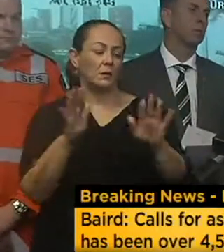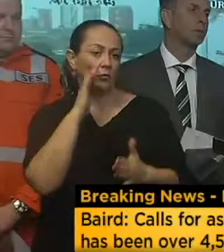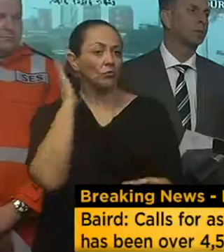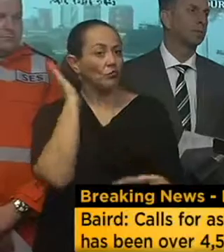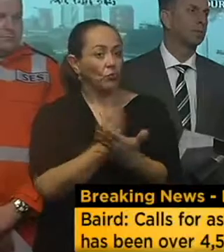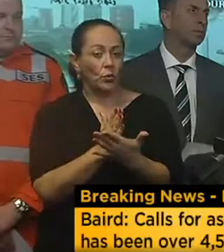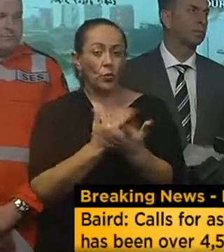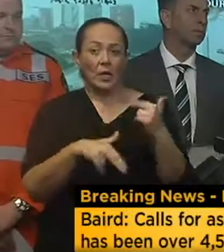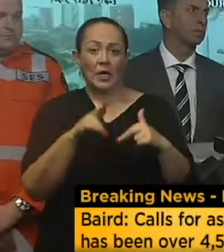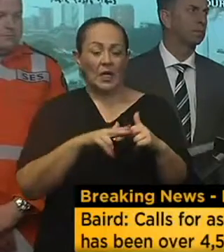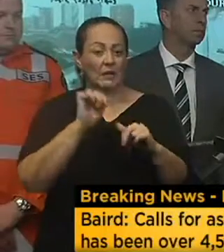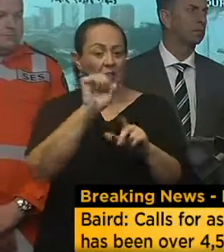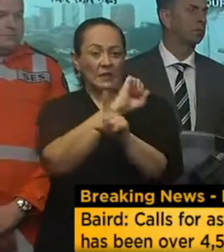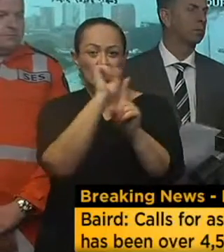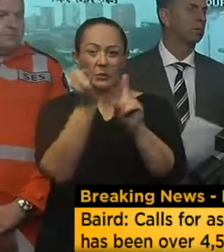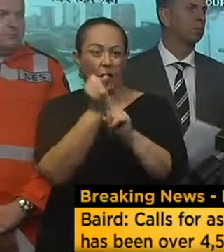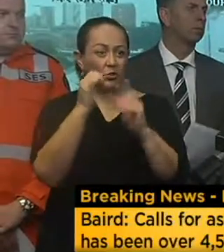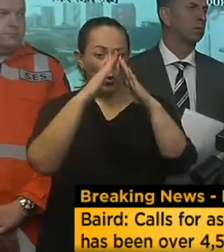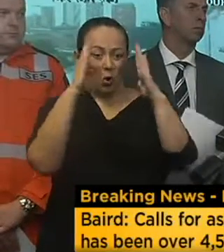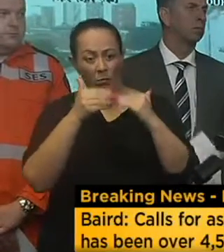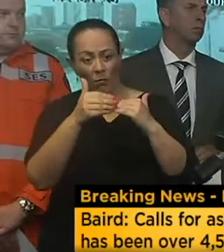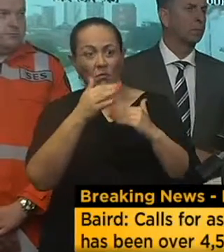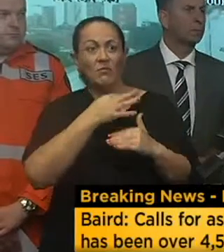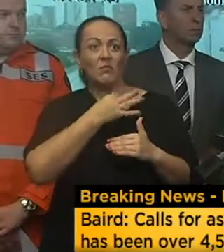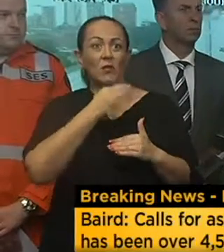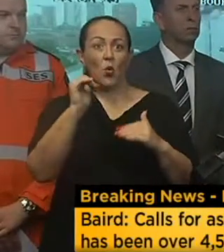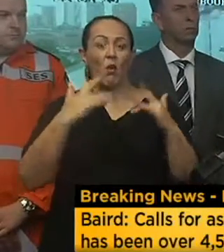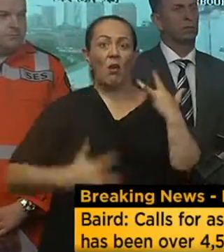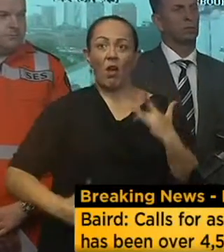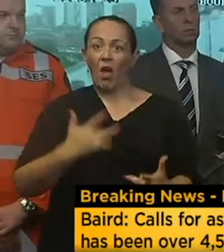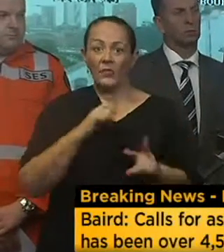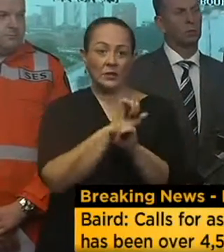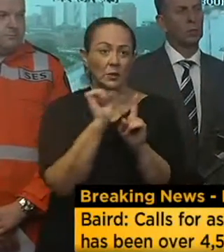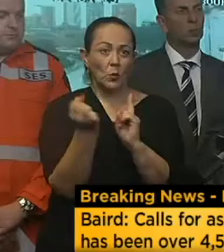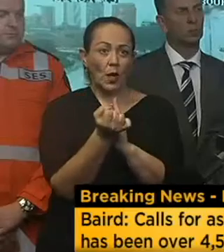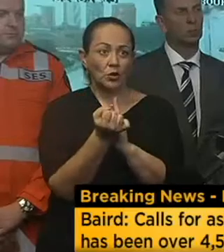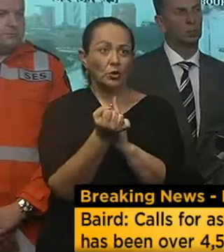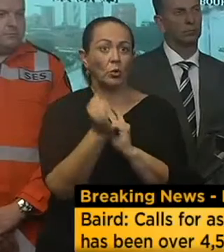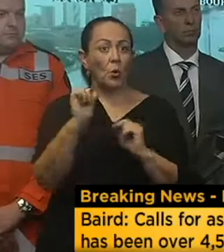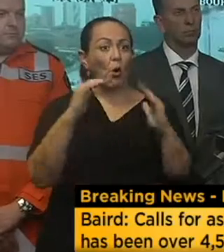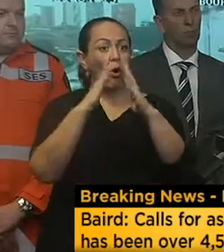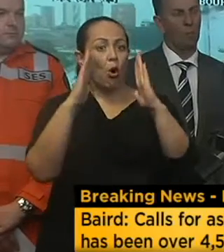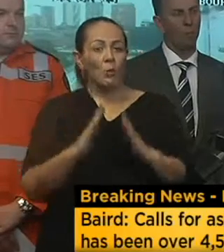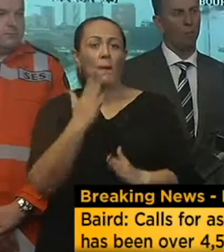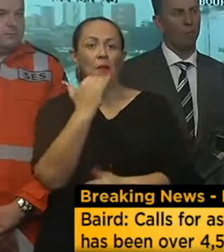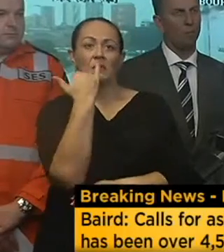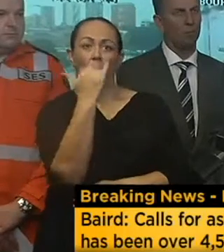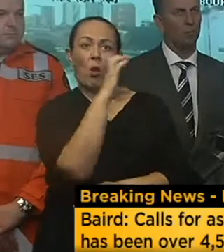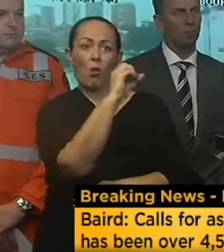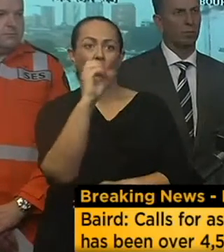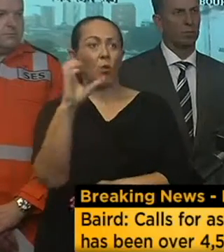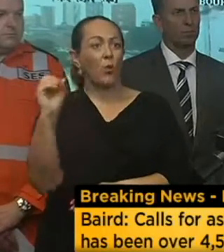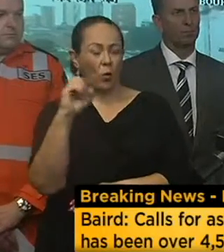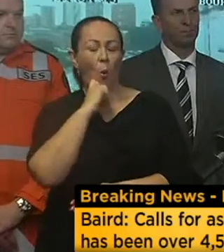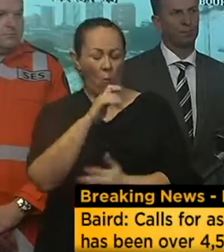Those who have life threatening incidences ahead of them, if you are in a life threatening situation, please call triple O, you